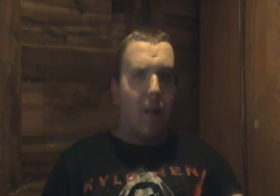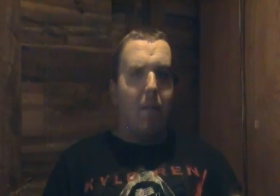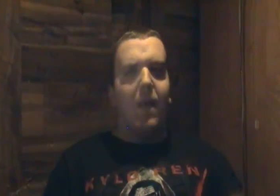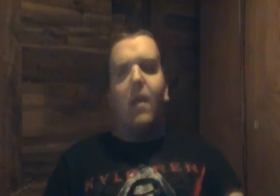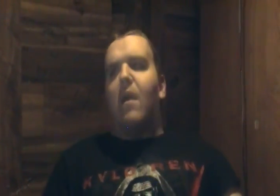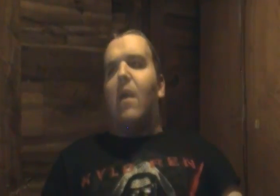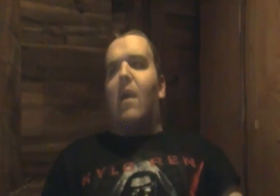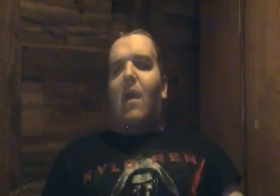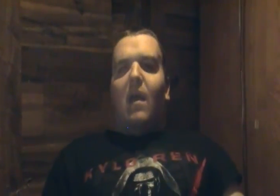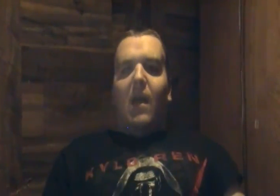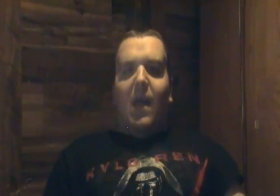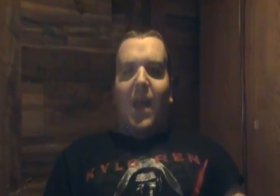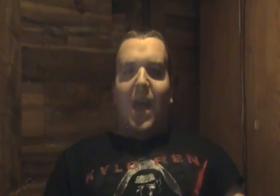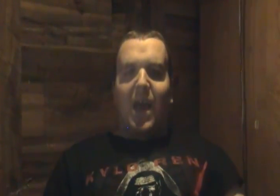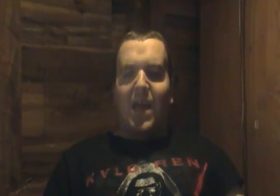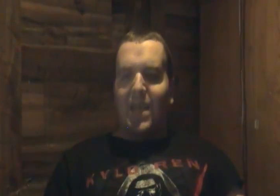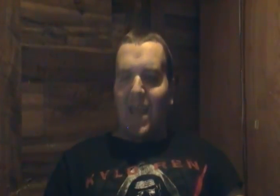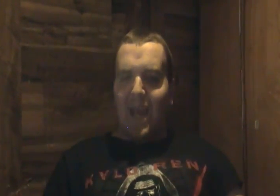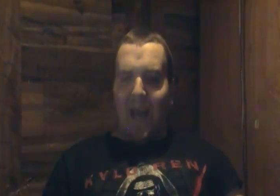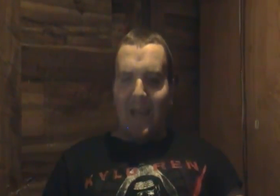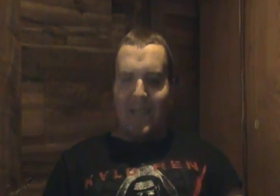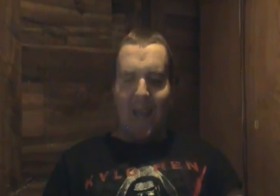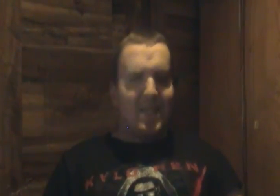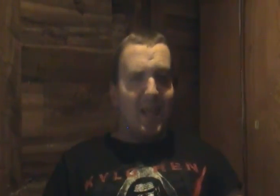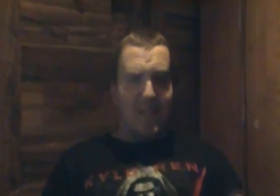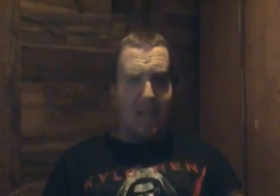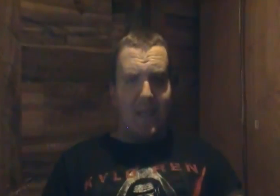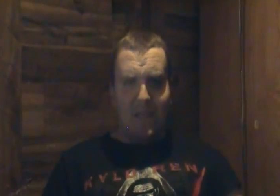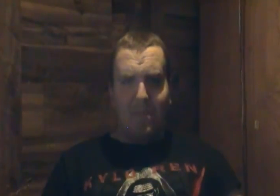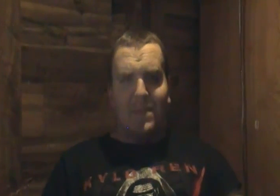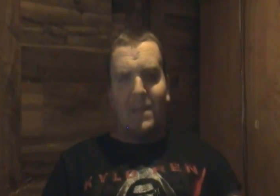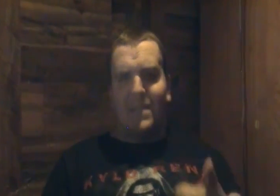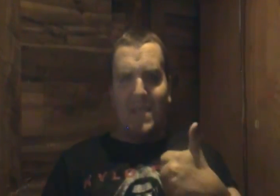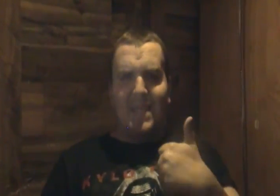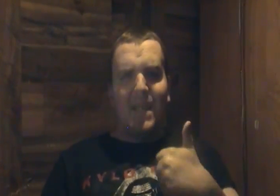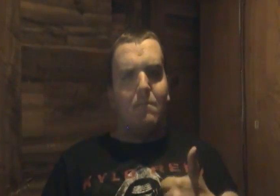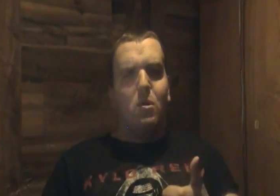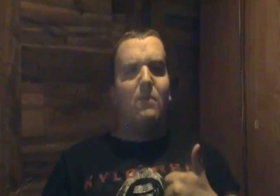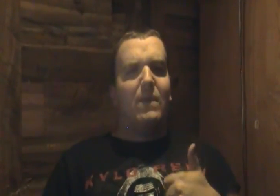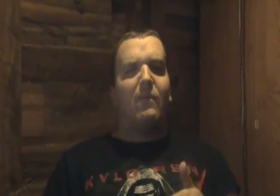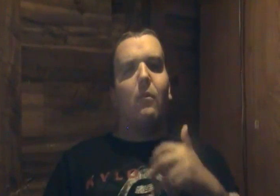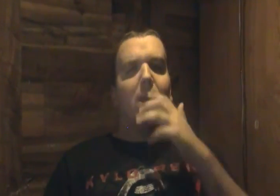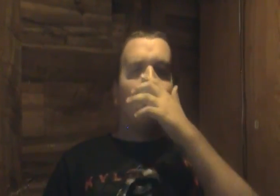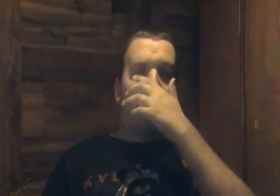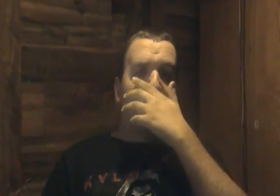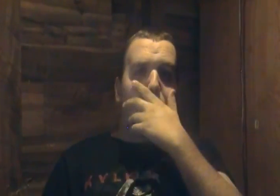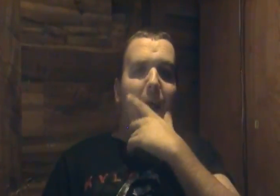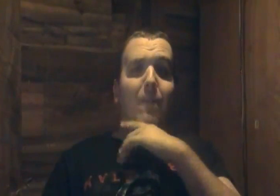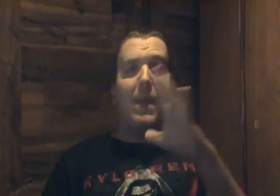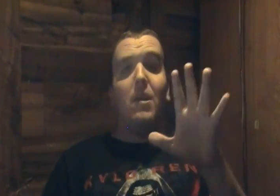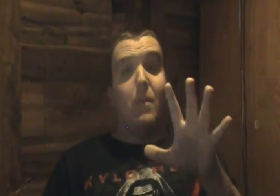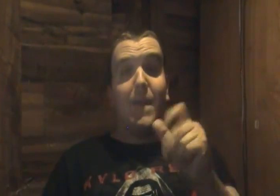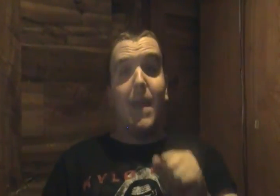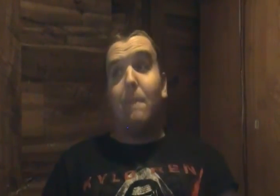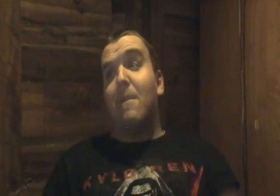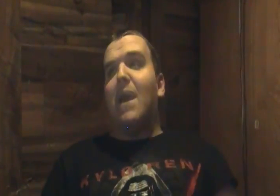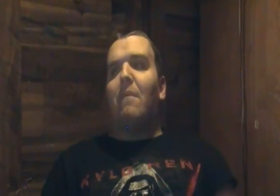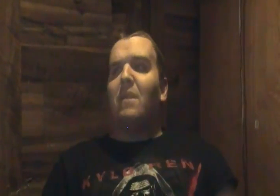already yeah i just gotta say this is this was a decent movie for what it was but i'm not done with it yet i'm